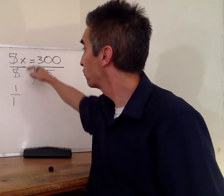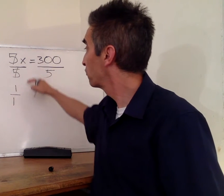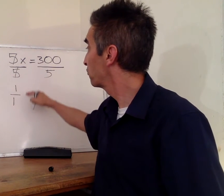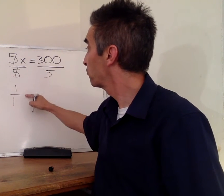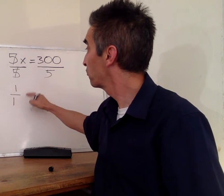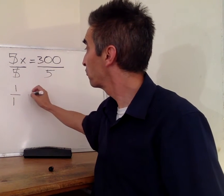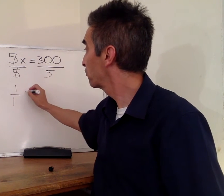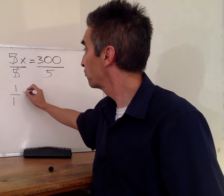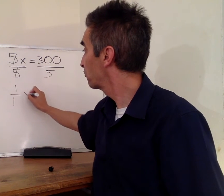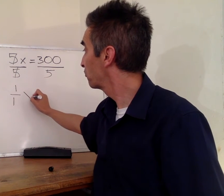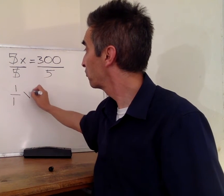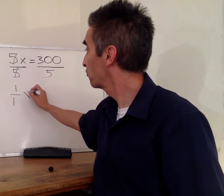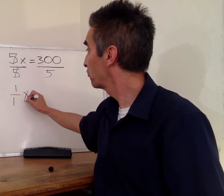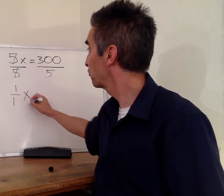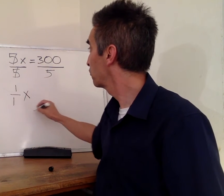And the x remains.